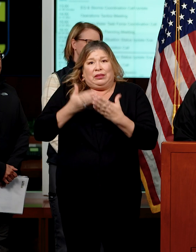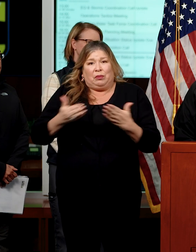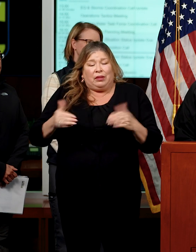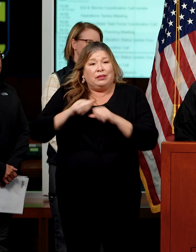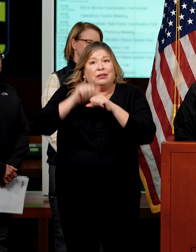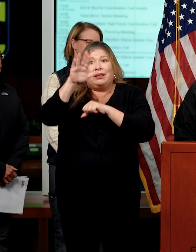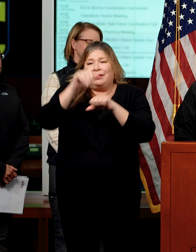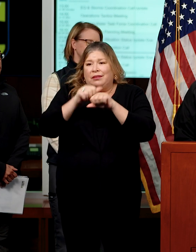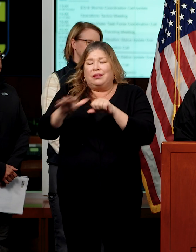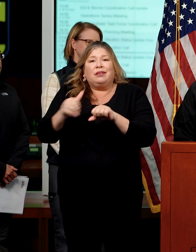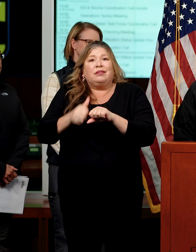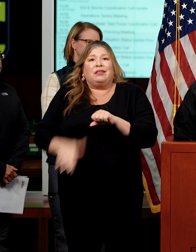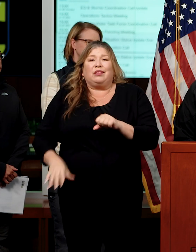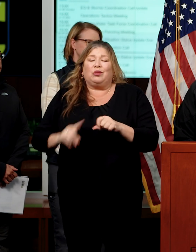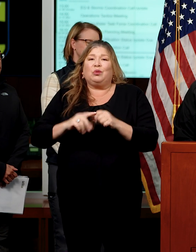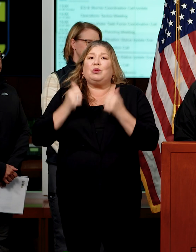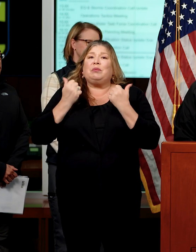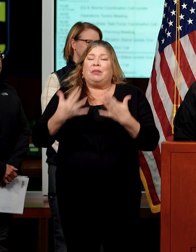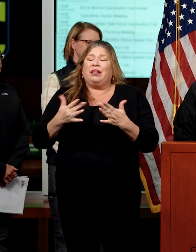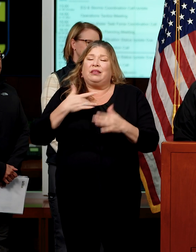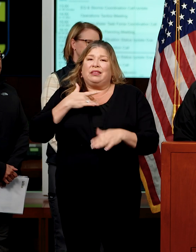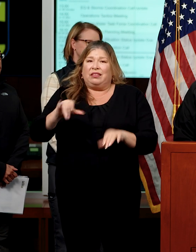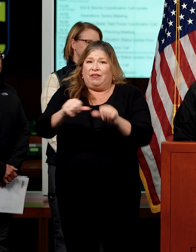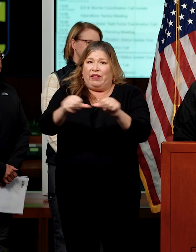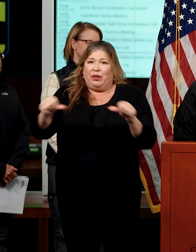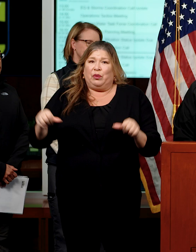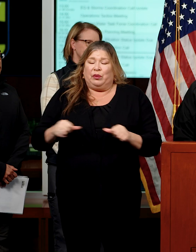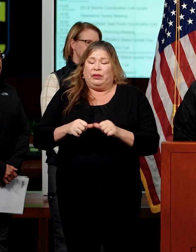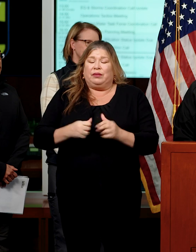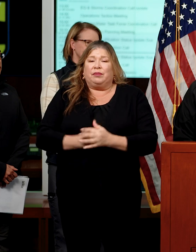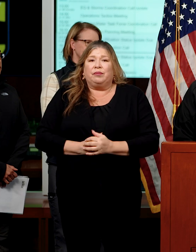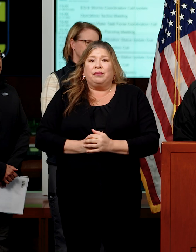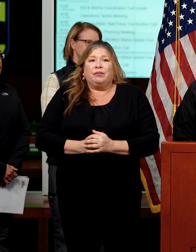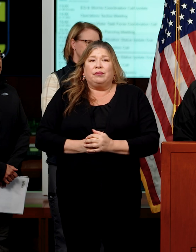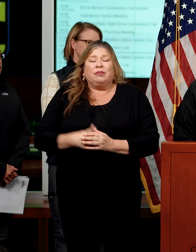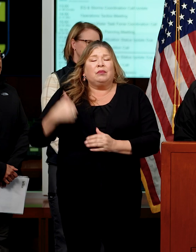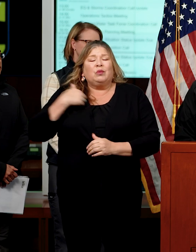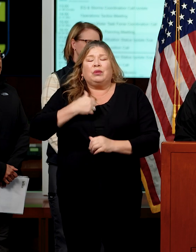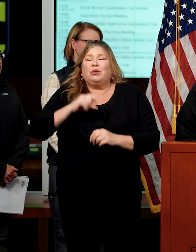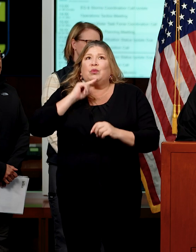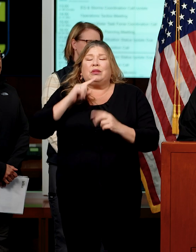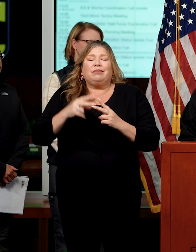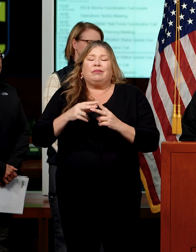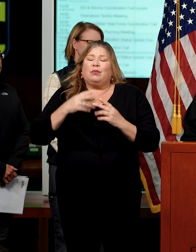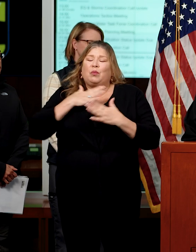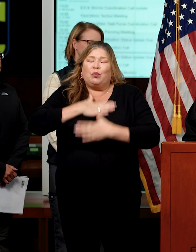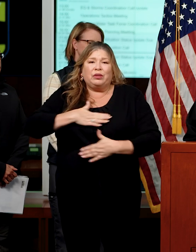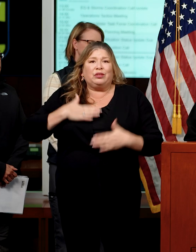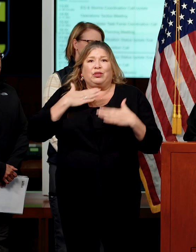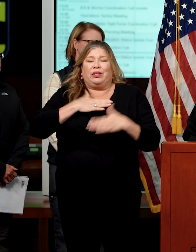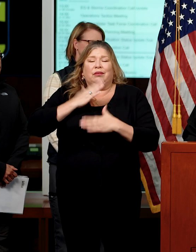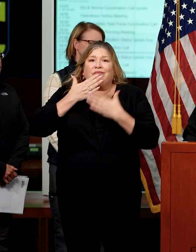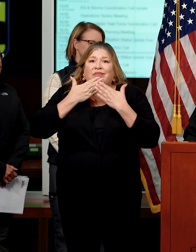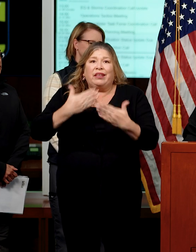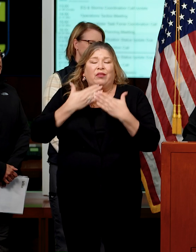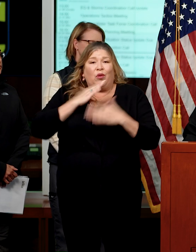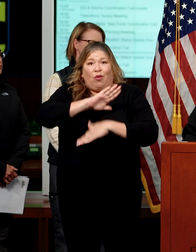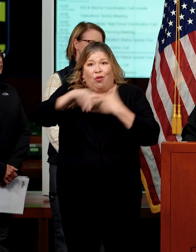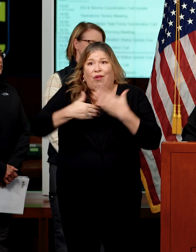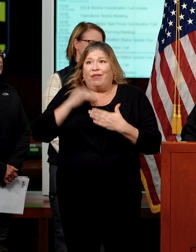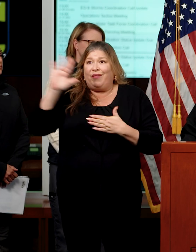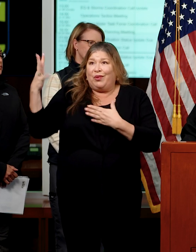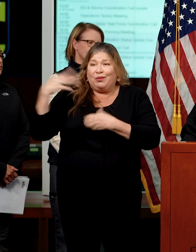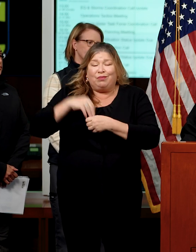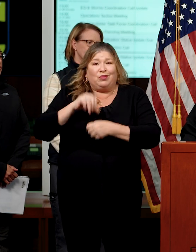to several of our vulnerable areas, and we are extremely appreciative of all that they have done